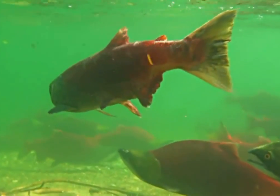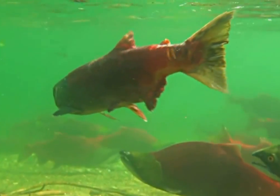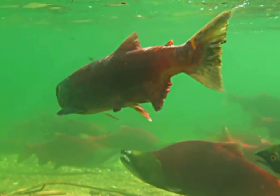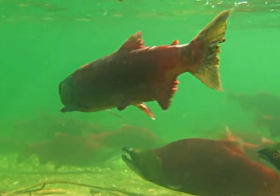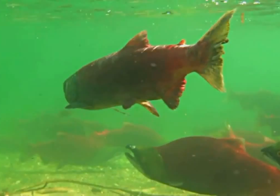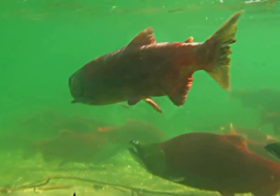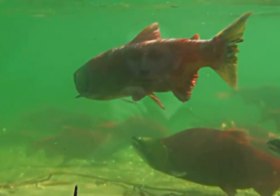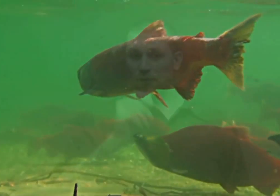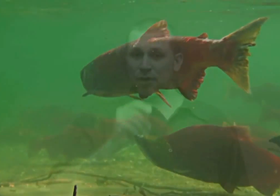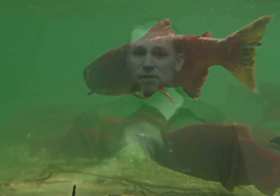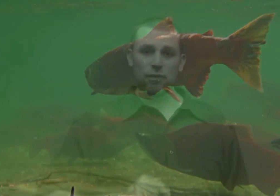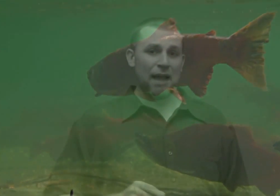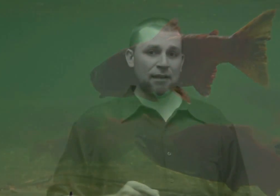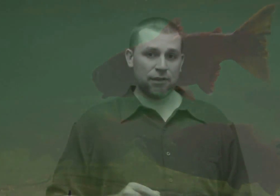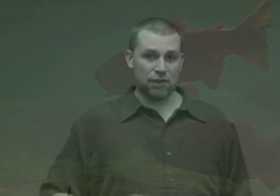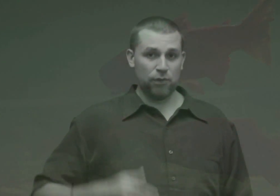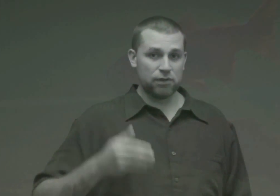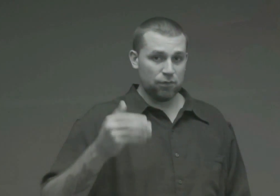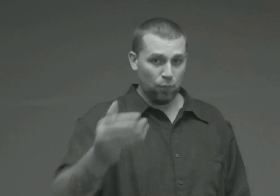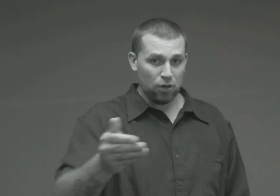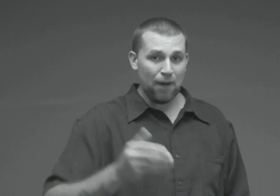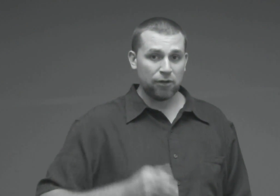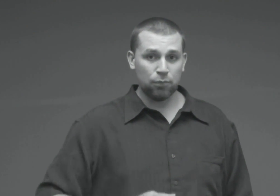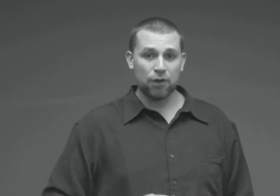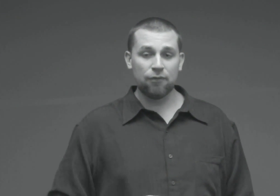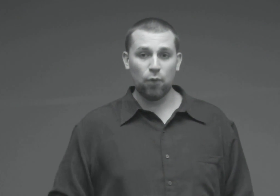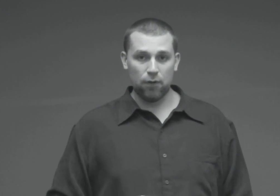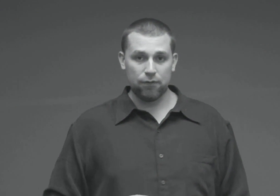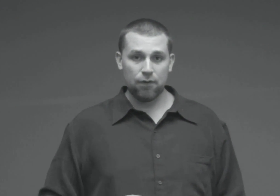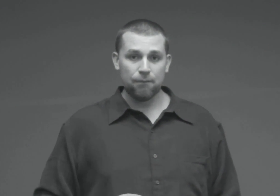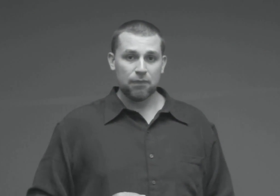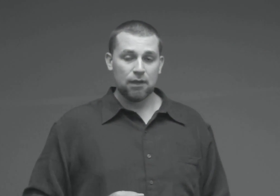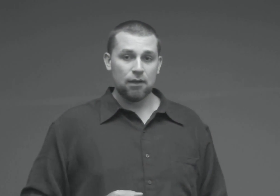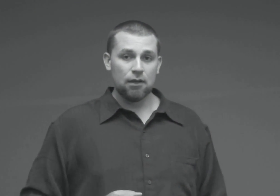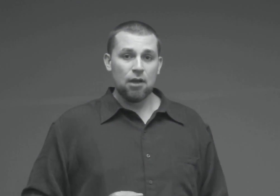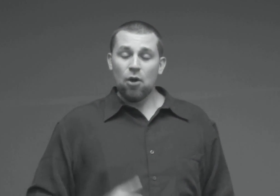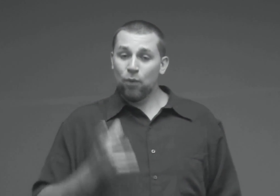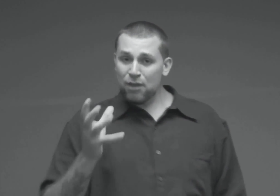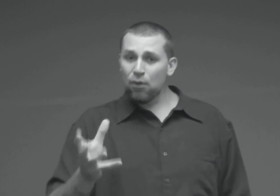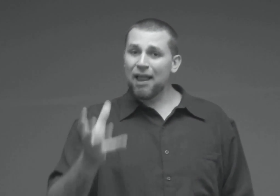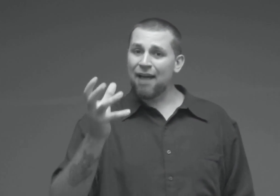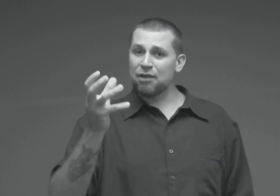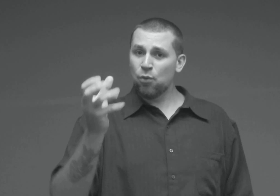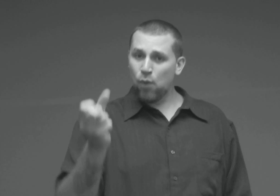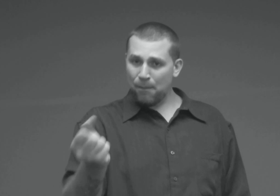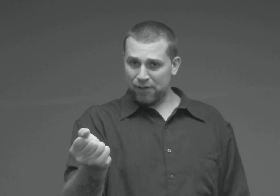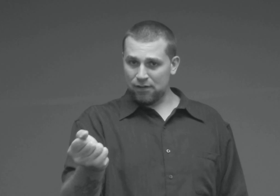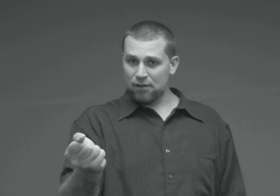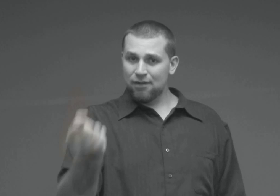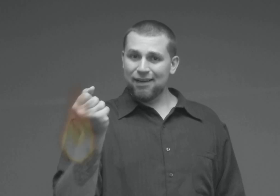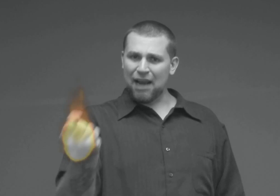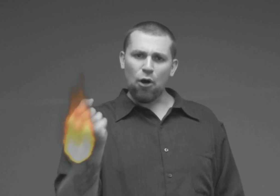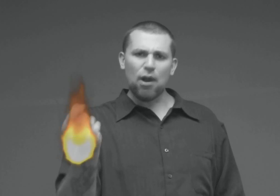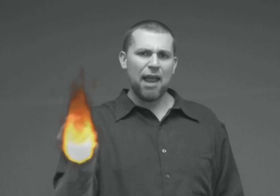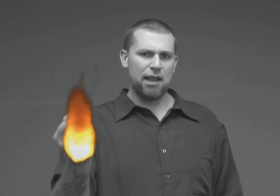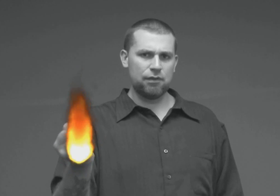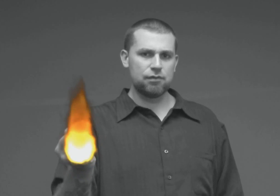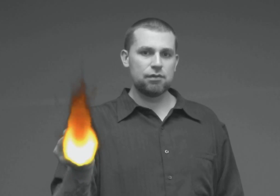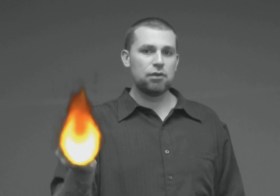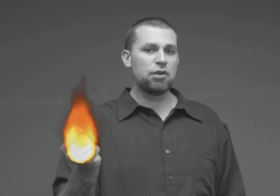remember this reality which we're about to bring forth, we will have a weapon in our hands to